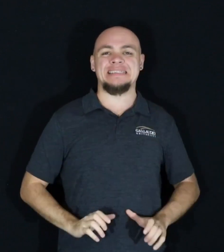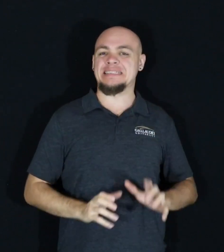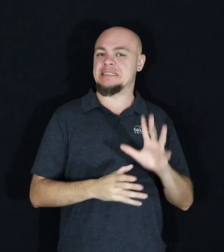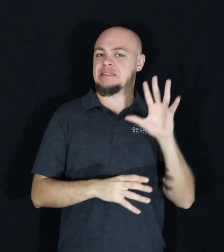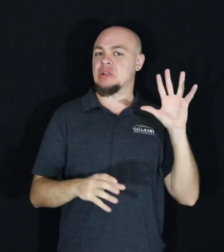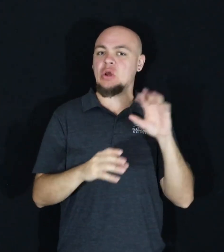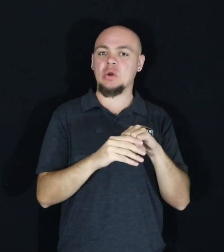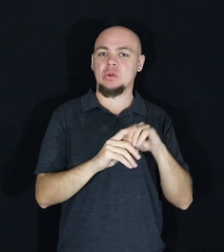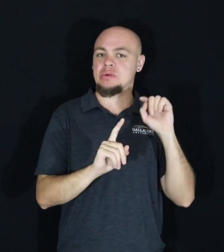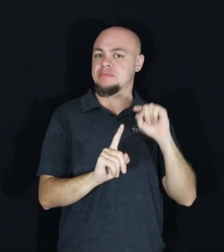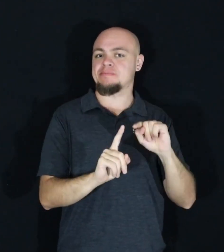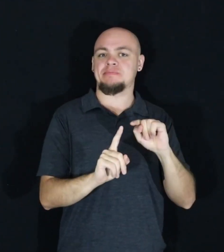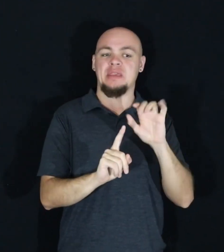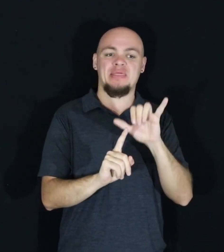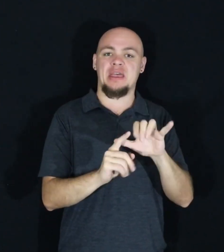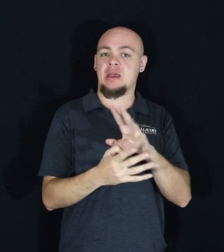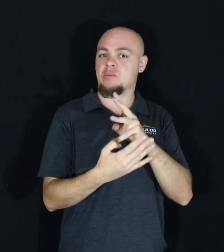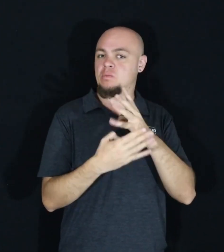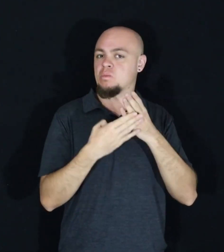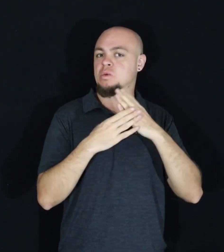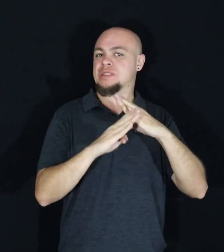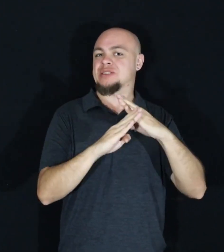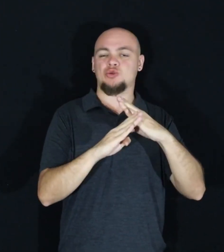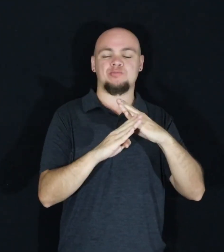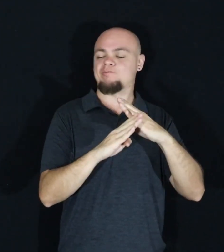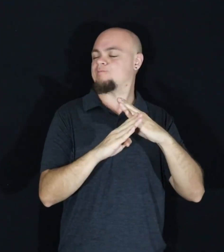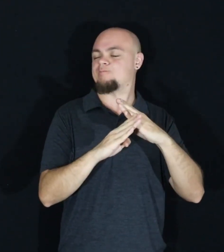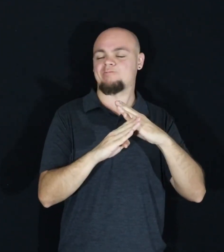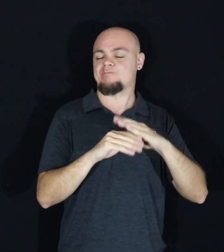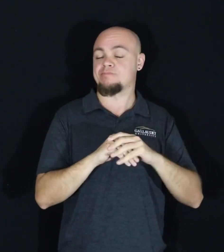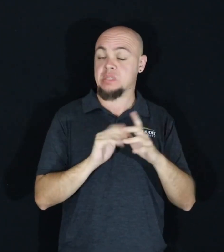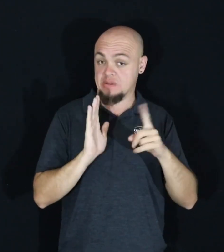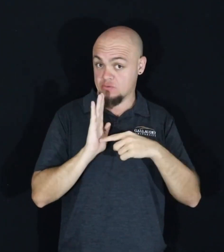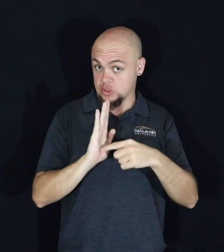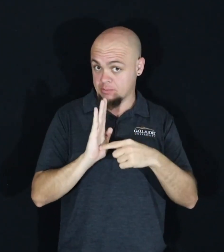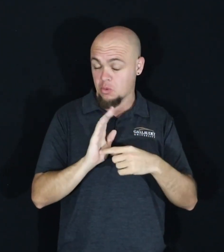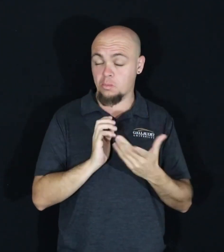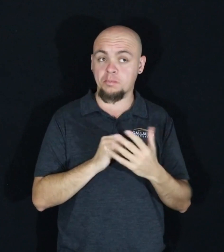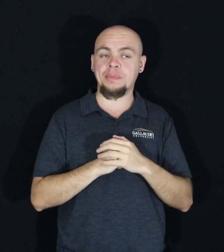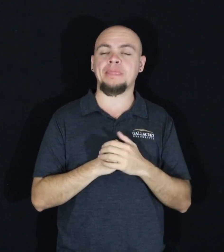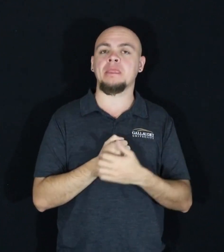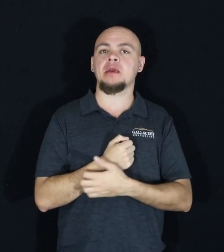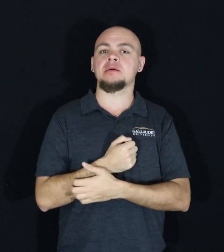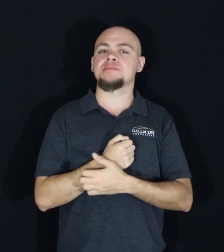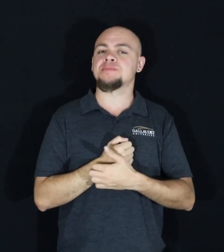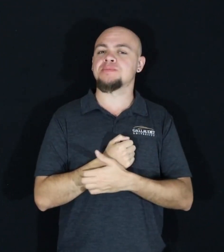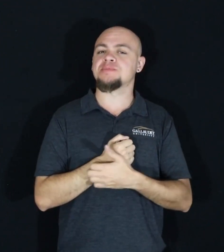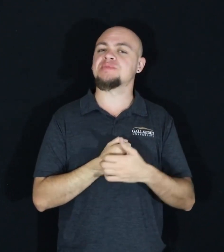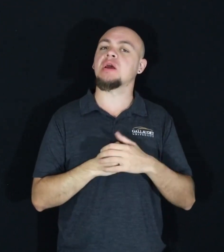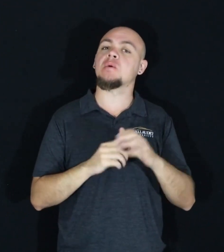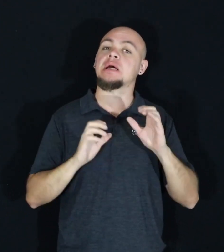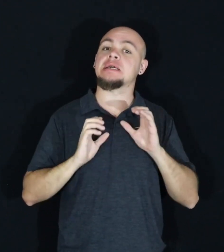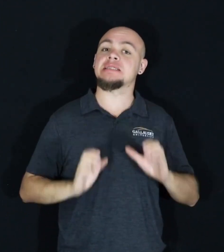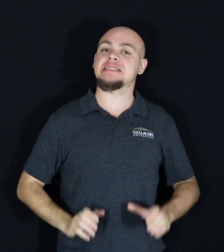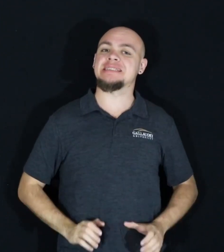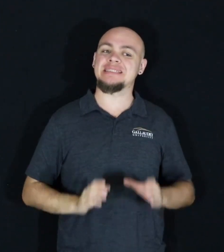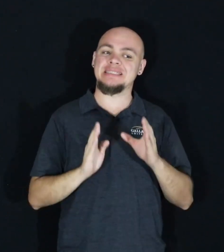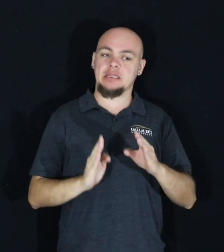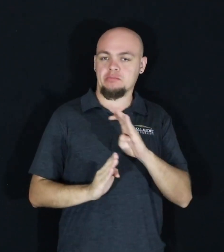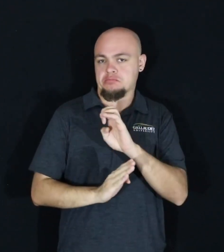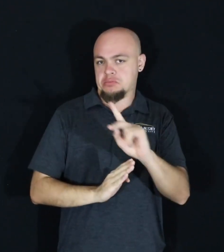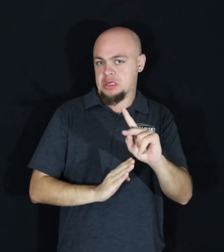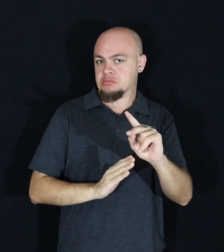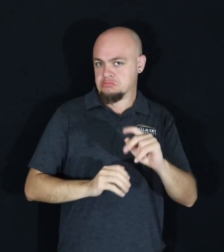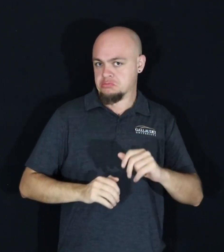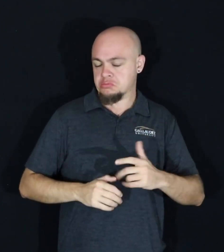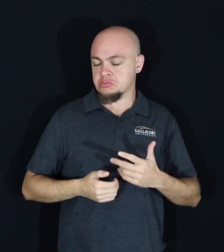in those protections. For example, a returning citizen can be denied housing